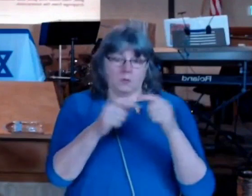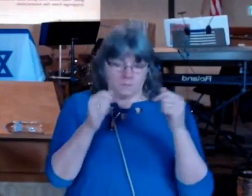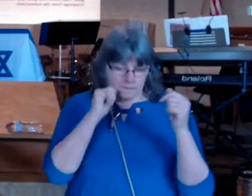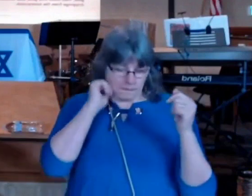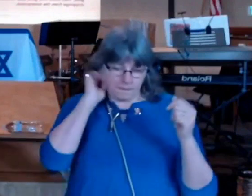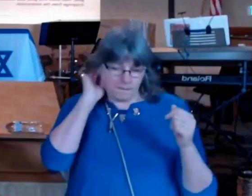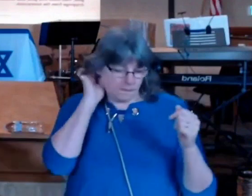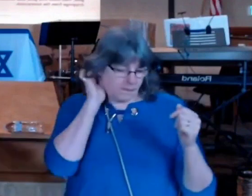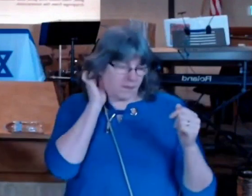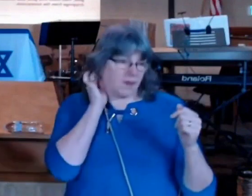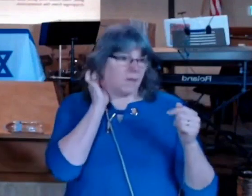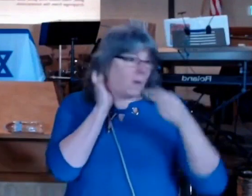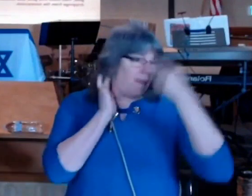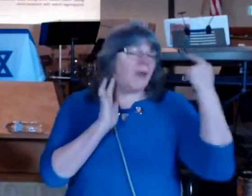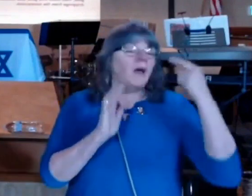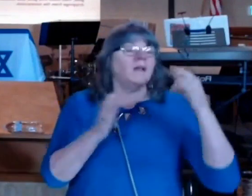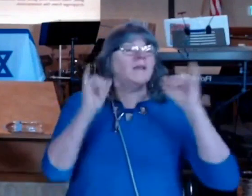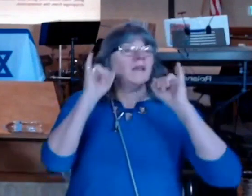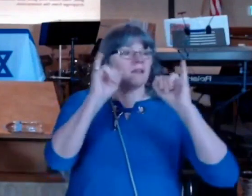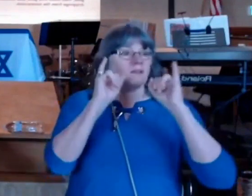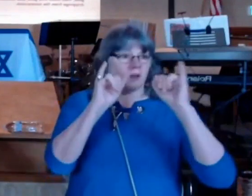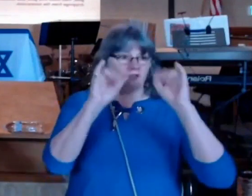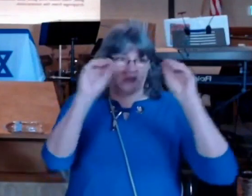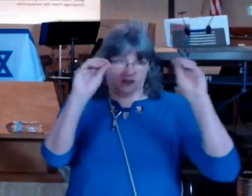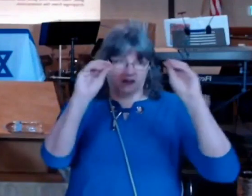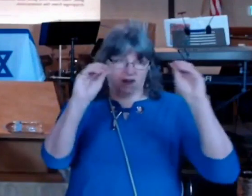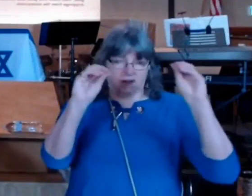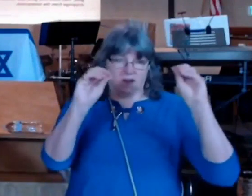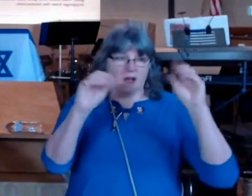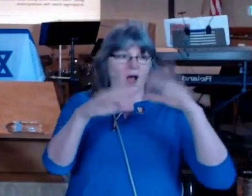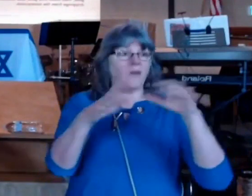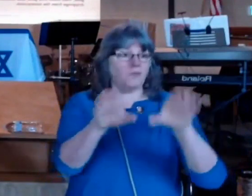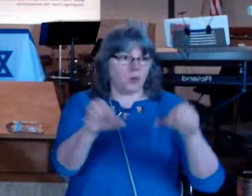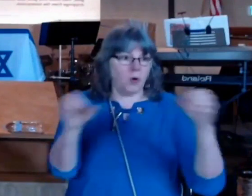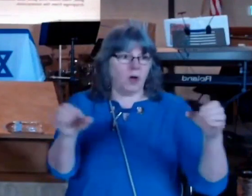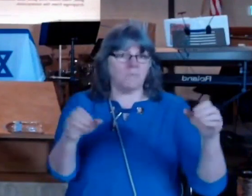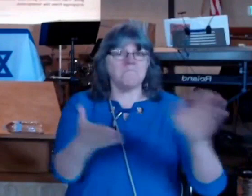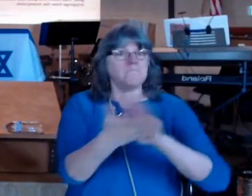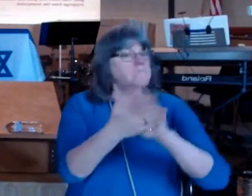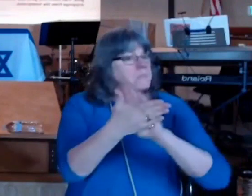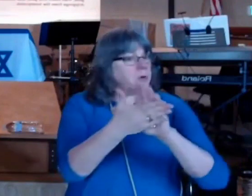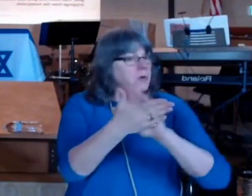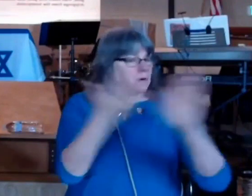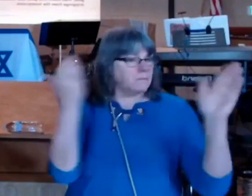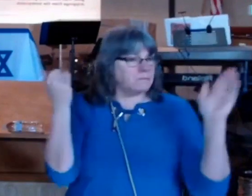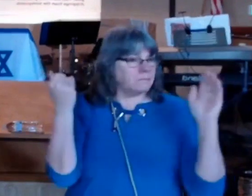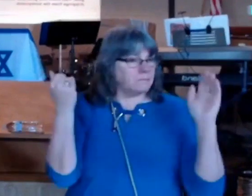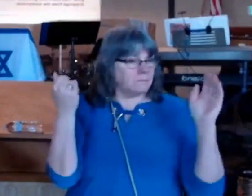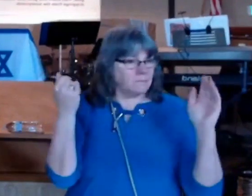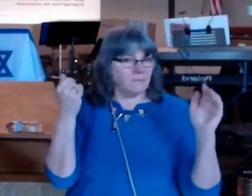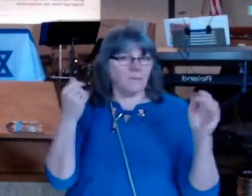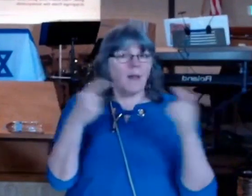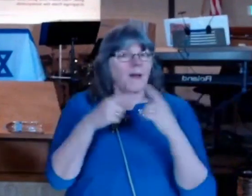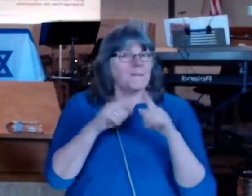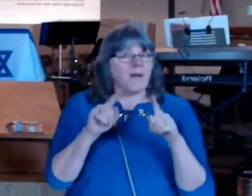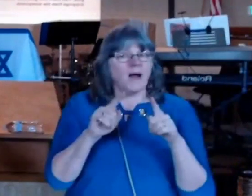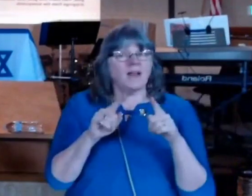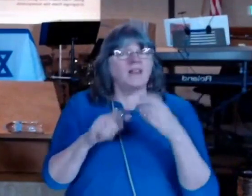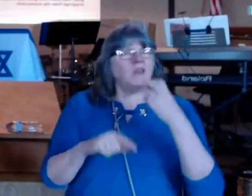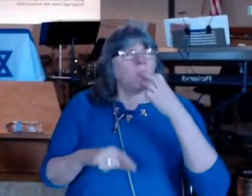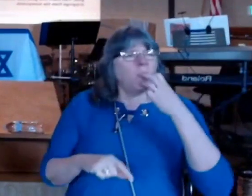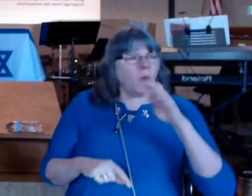like David says but the sinful wickedness it is the sinful